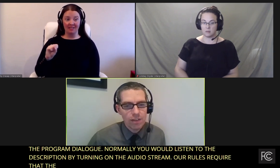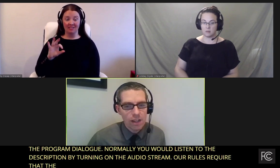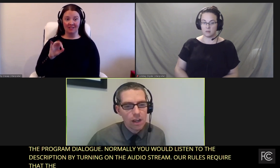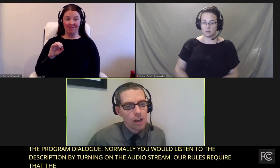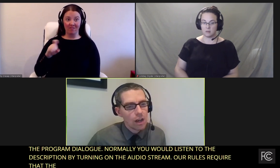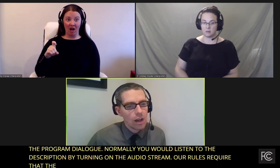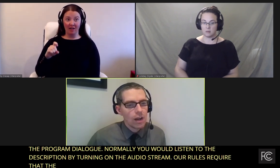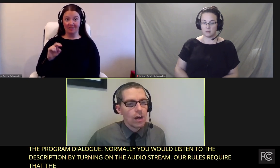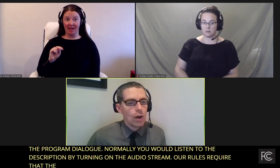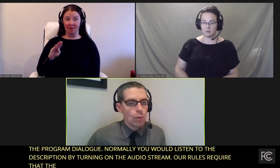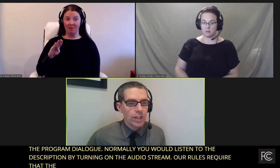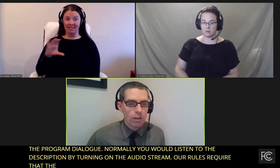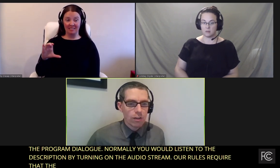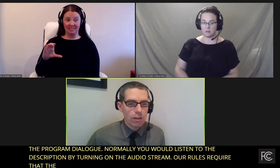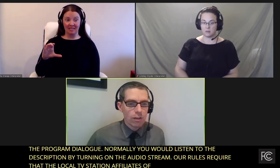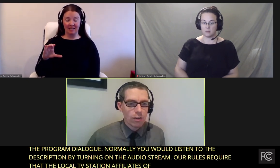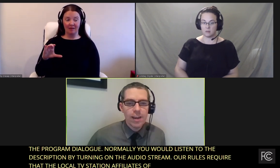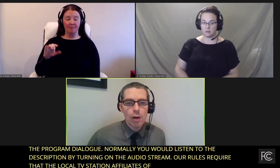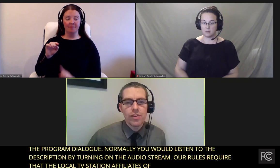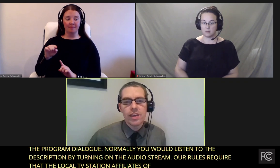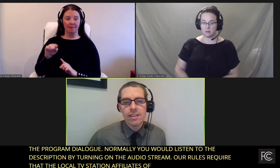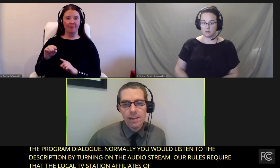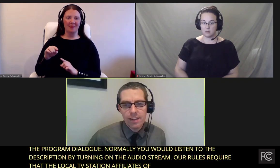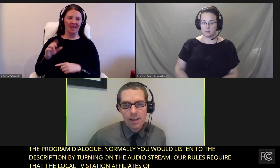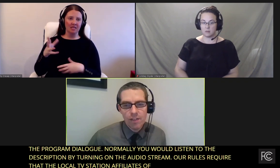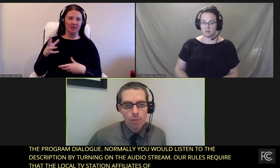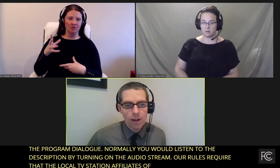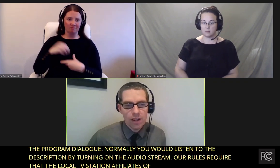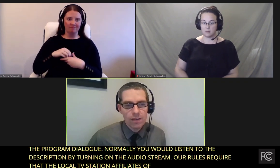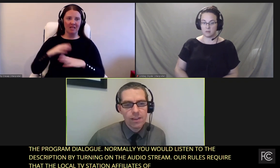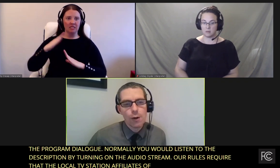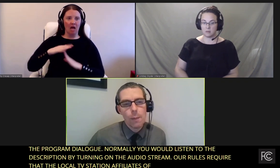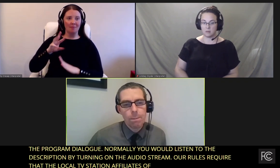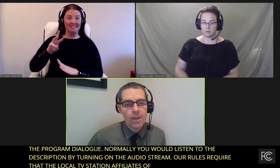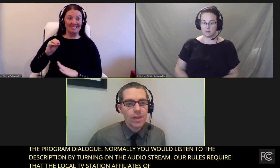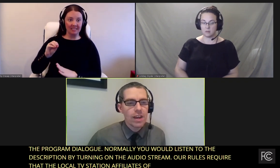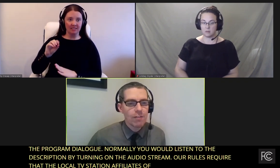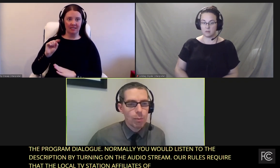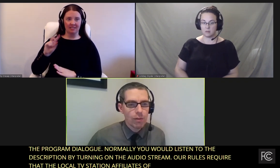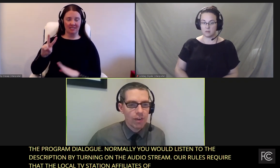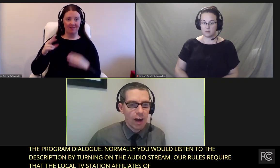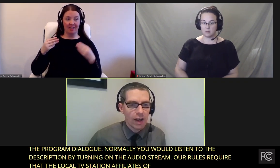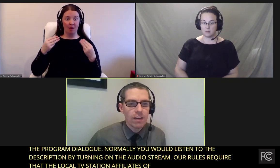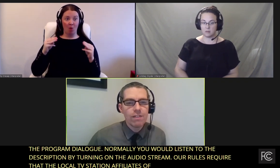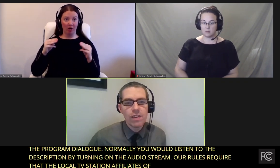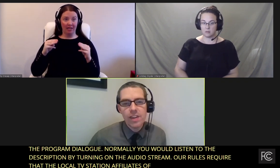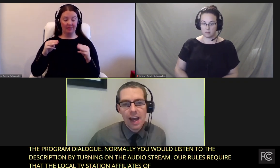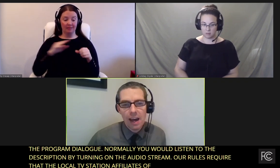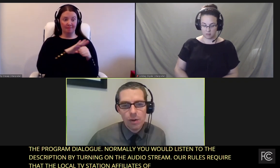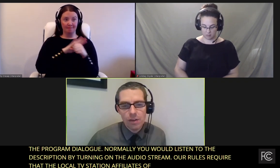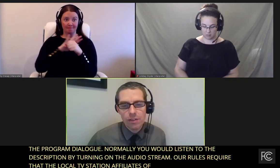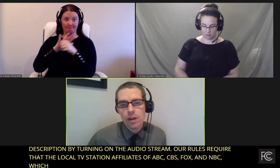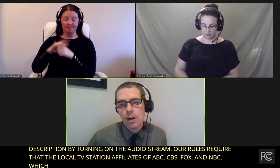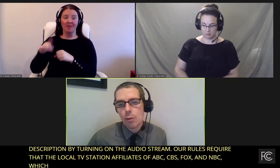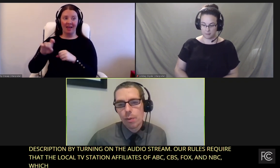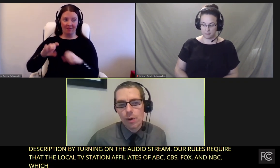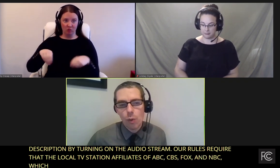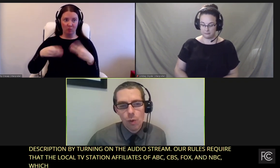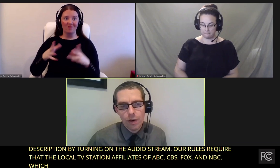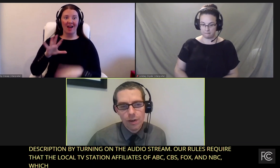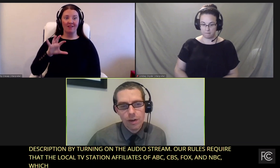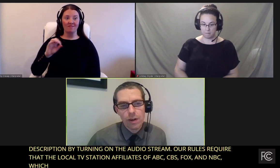and NBC, which are located in the top 60 TV markets, that they have to provide 50 hours